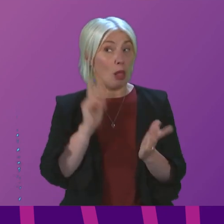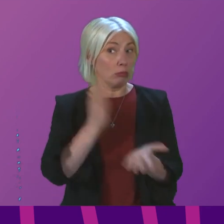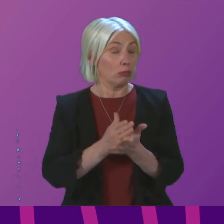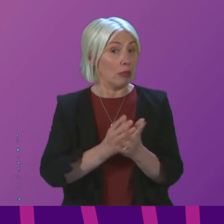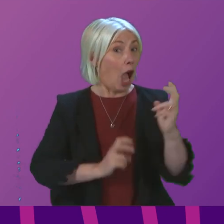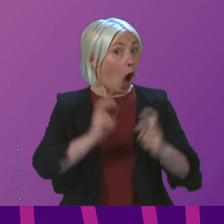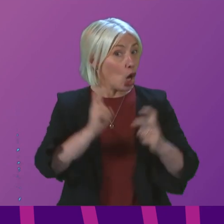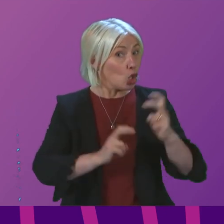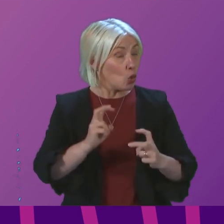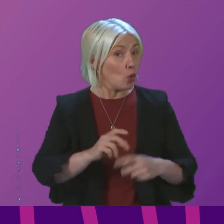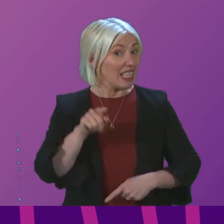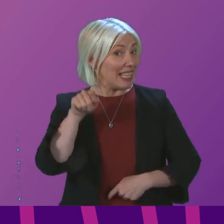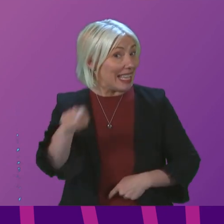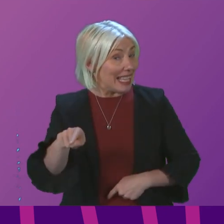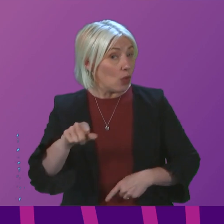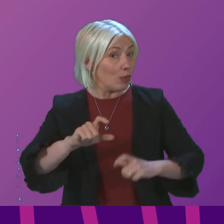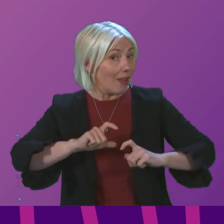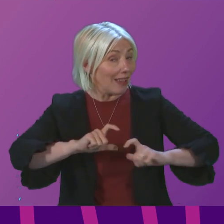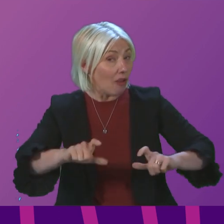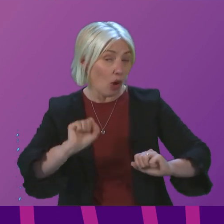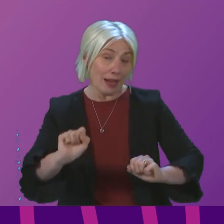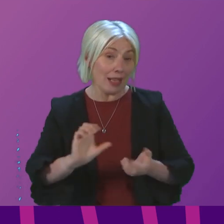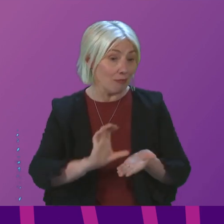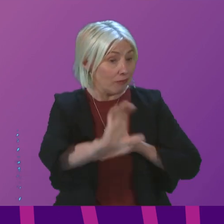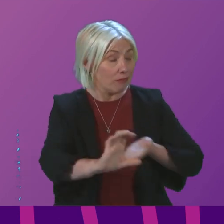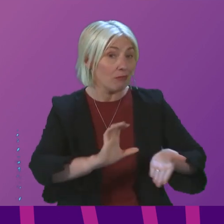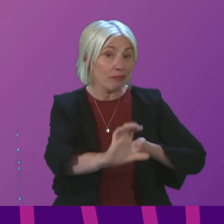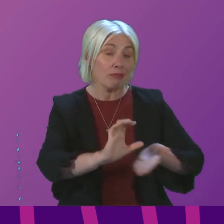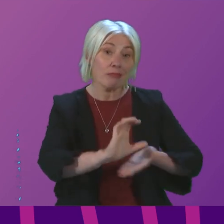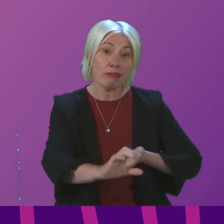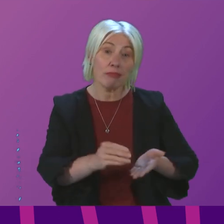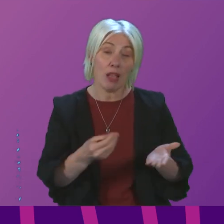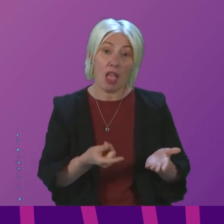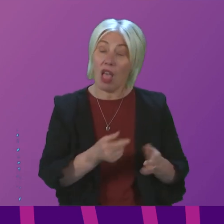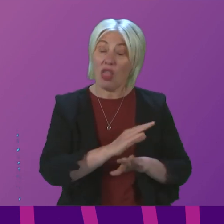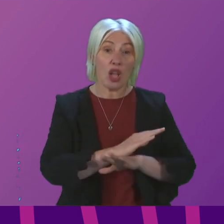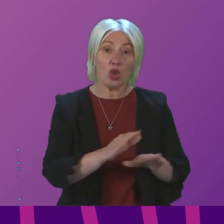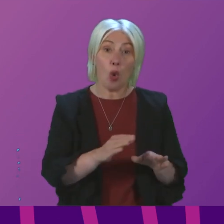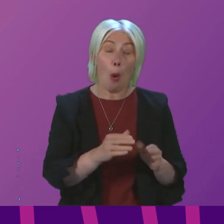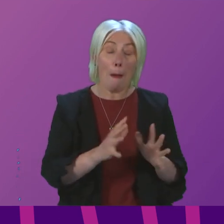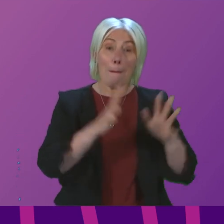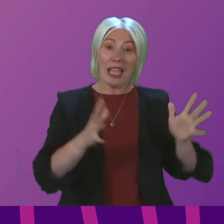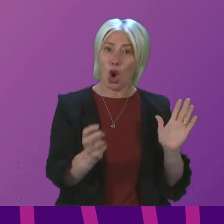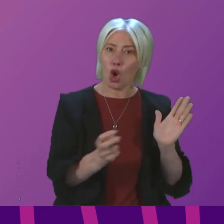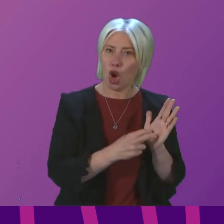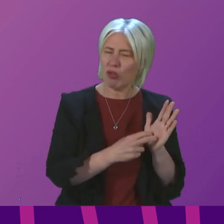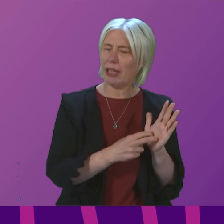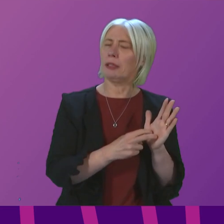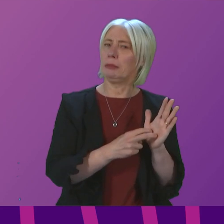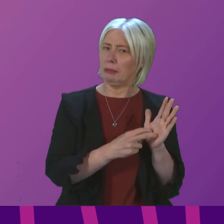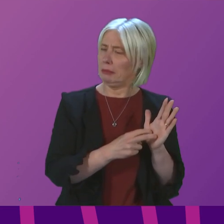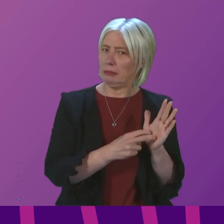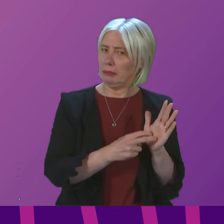that he would have continued to invest his money in a Yard that had no major contracts, then all I can say,